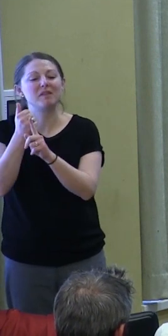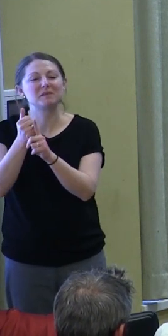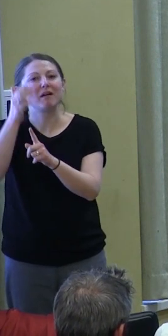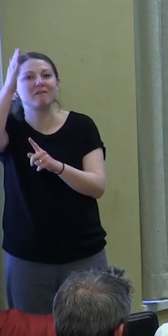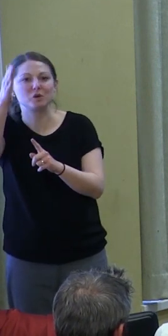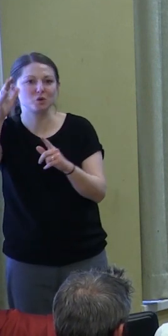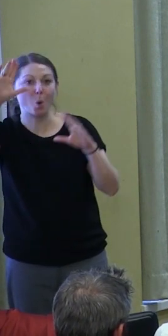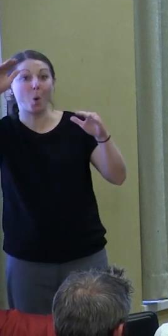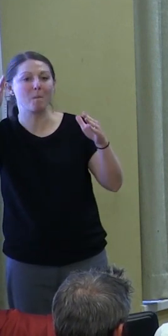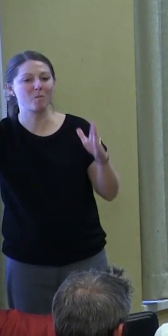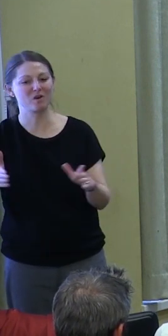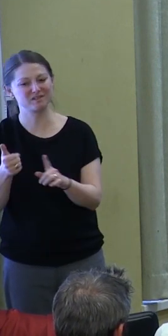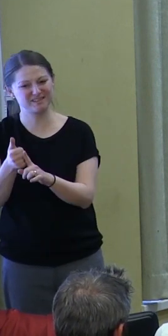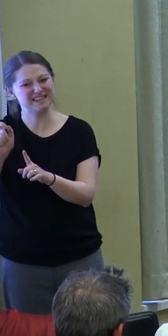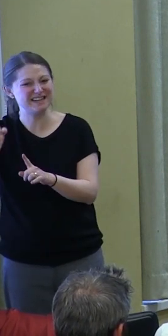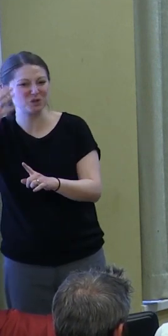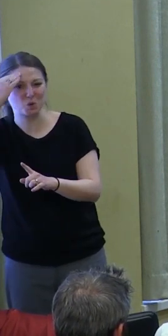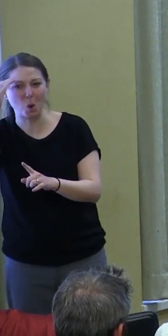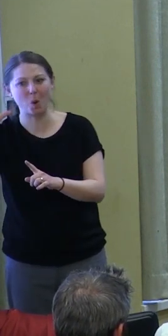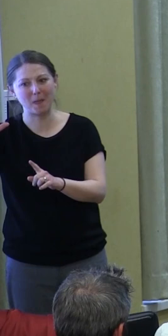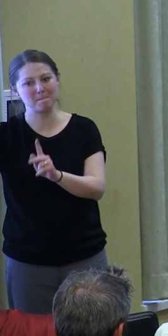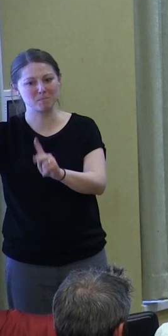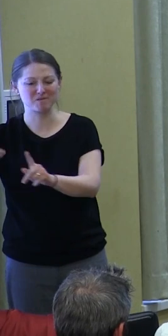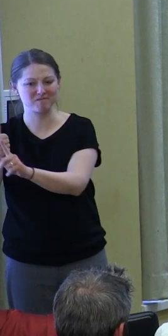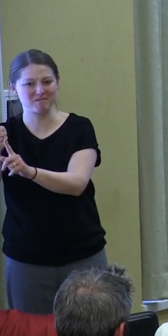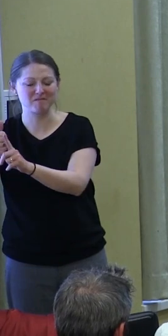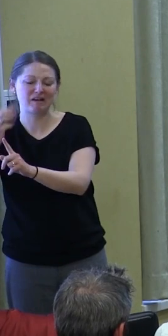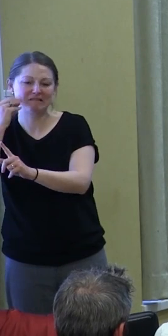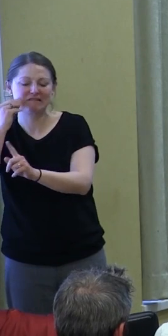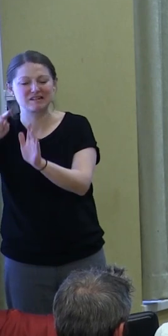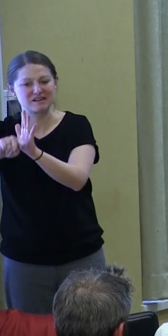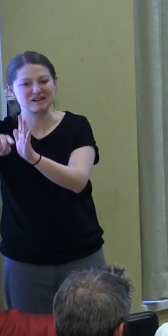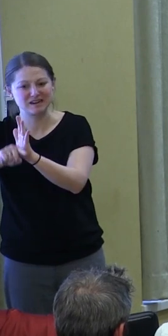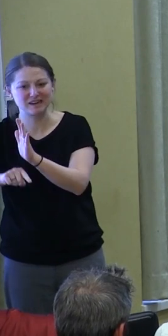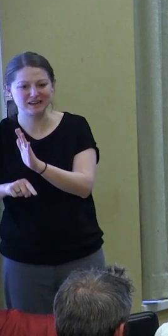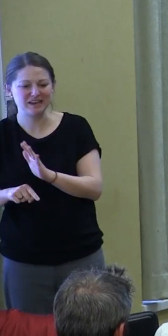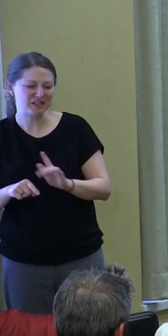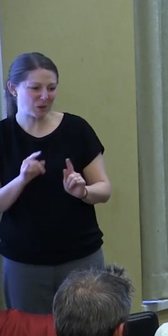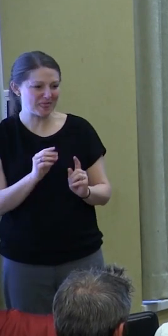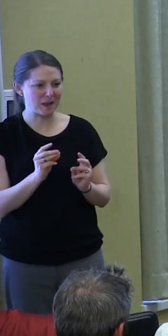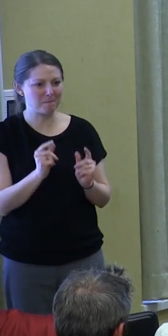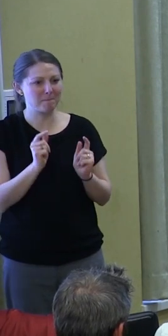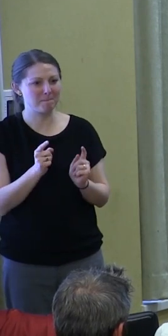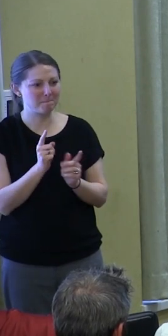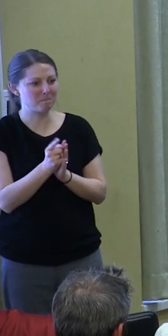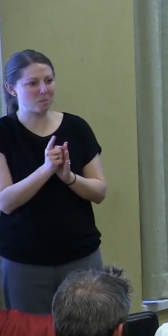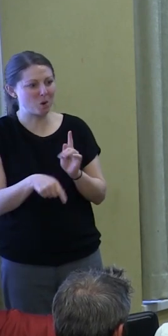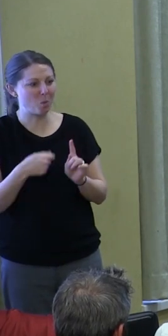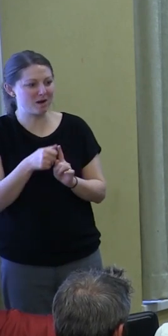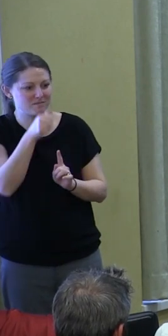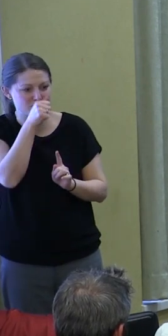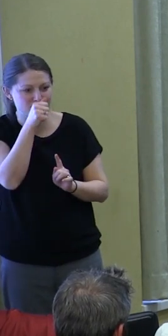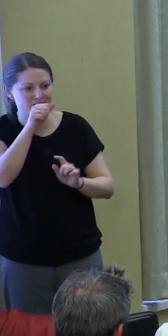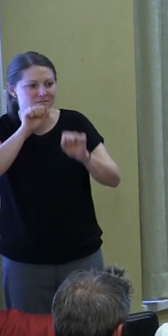How did he get through that? What was his response when he heard about the Nobel Prize in that moment of suffering and struggle?